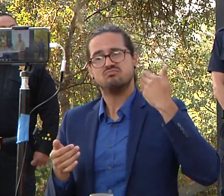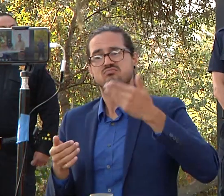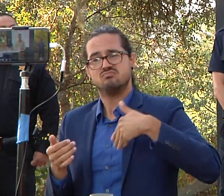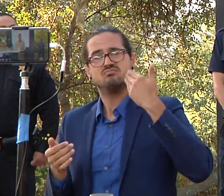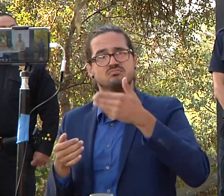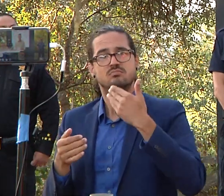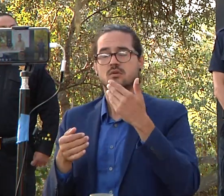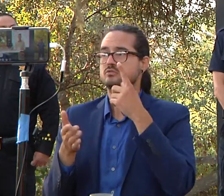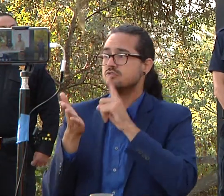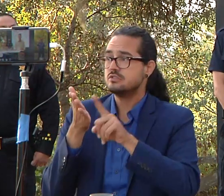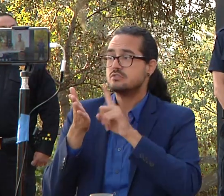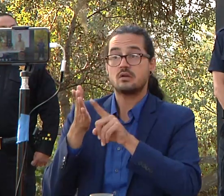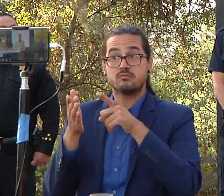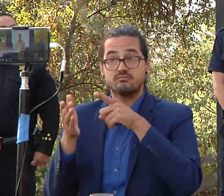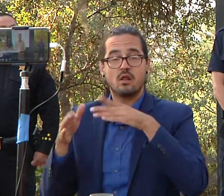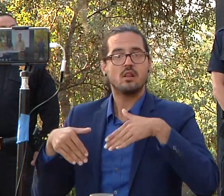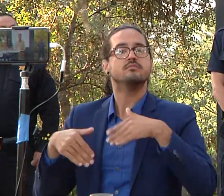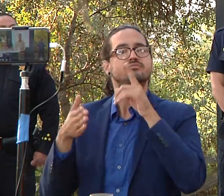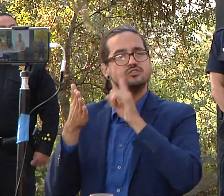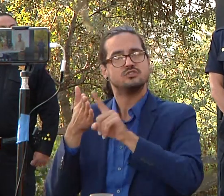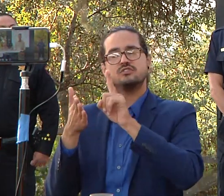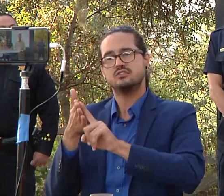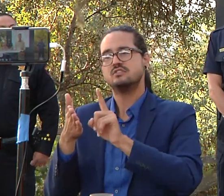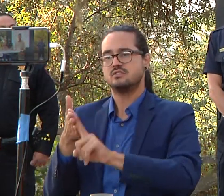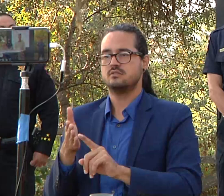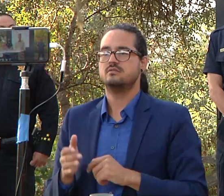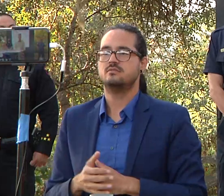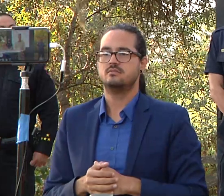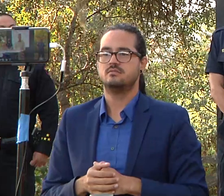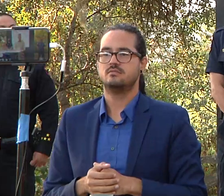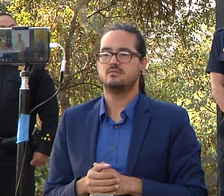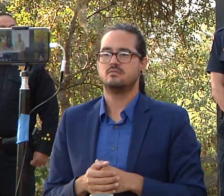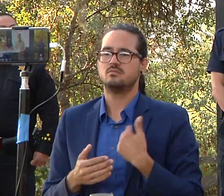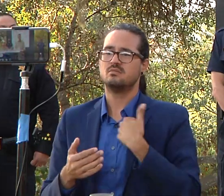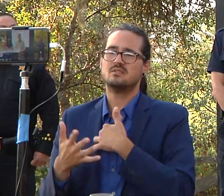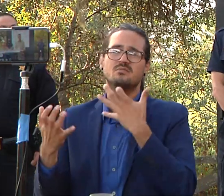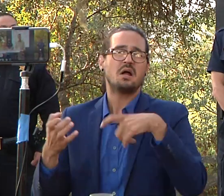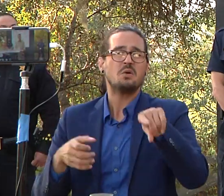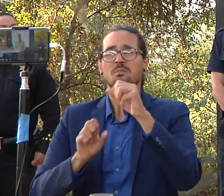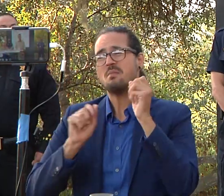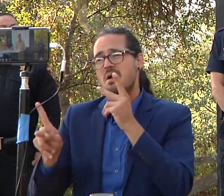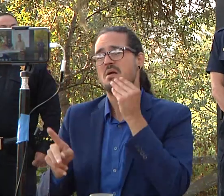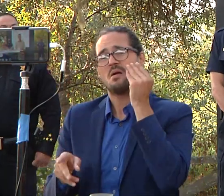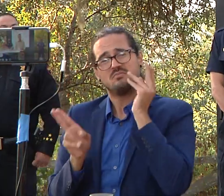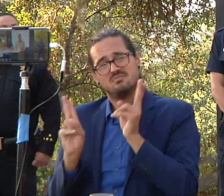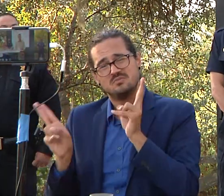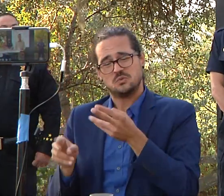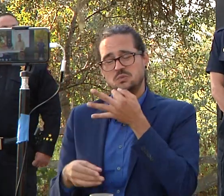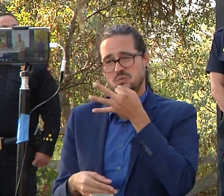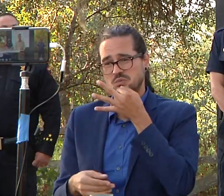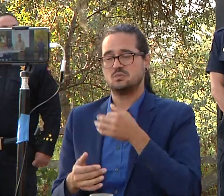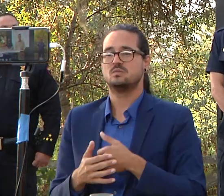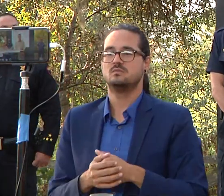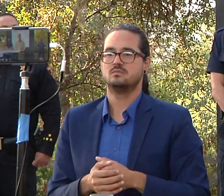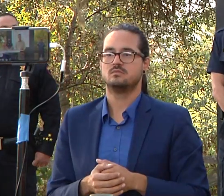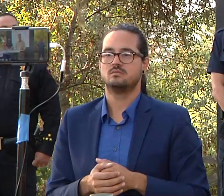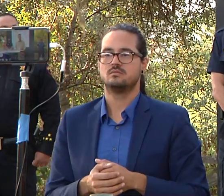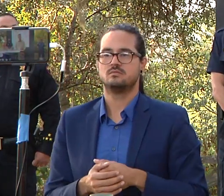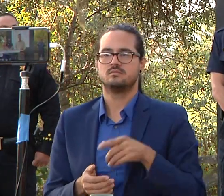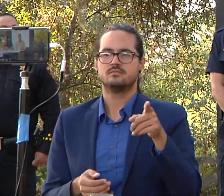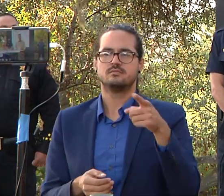and then hopefully we'll get you home as absolutely soon as possible as far as the line on that eastern flank of the fire is that going to need to be